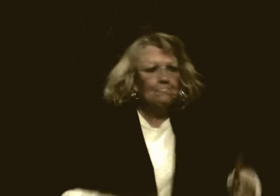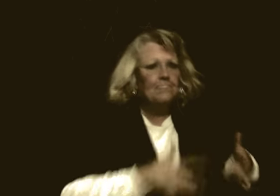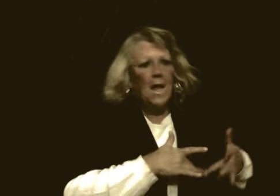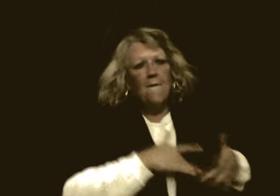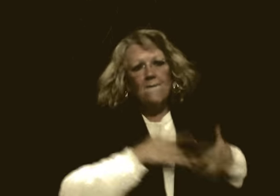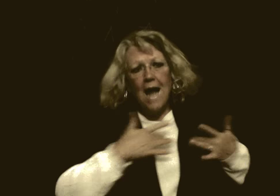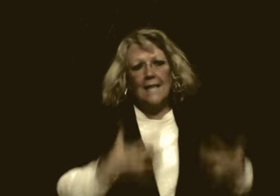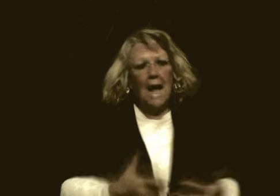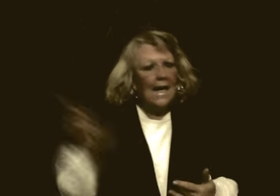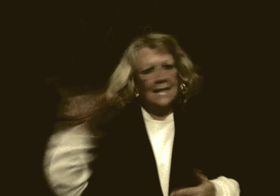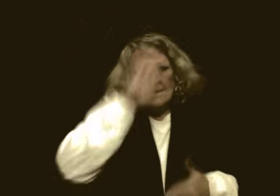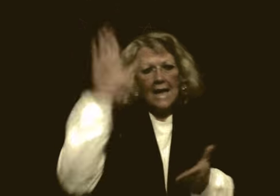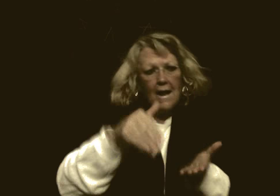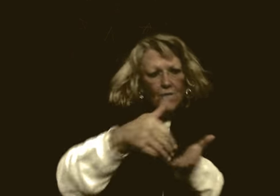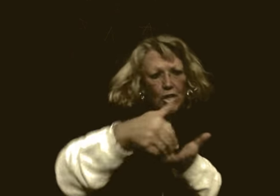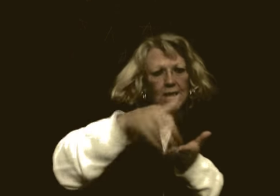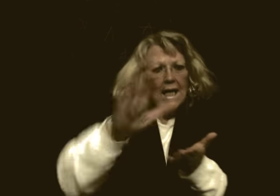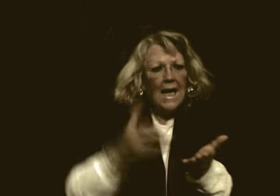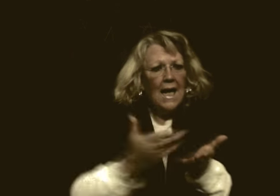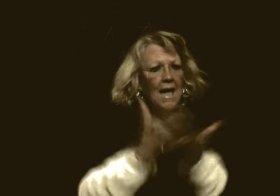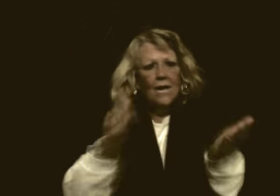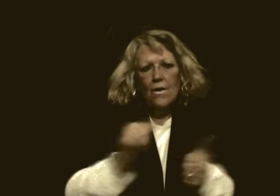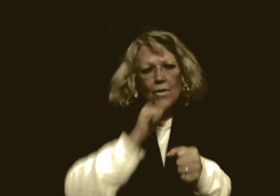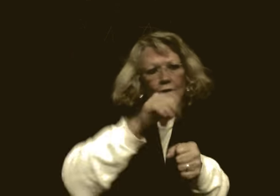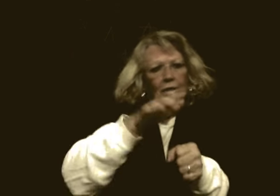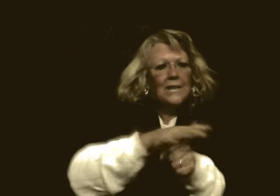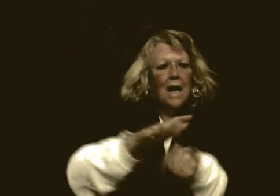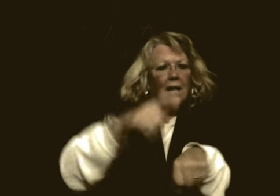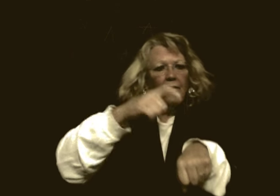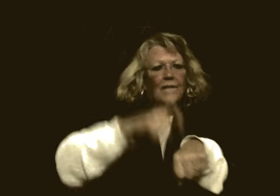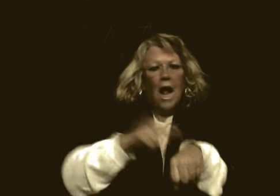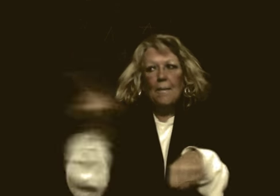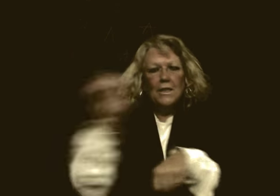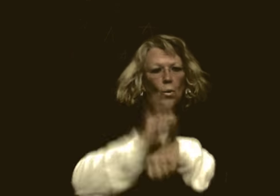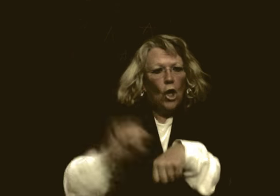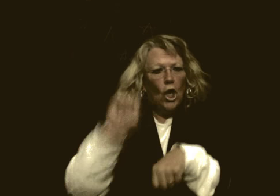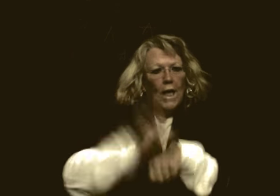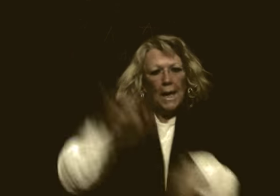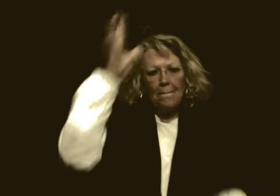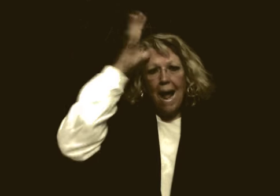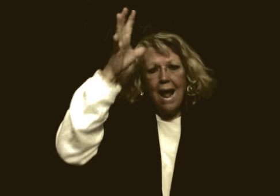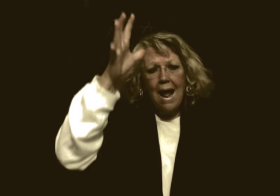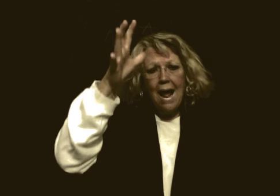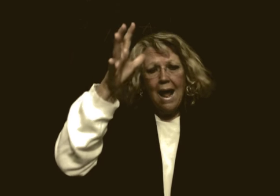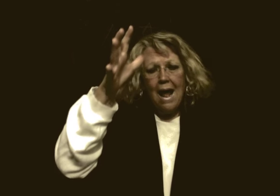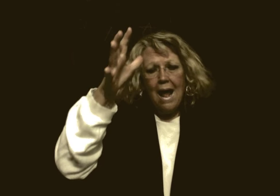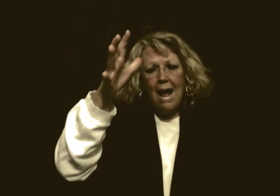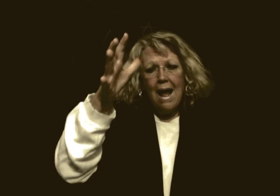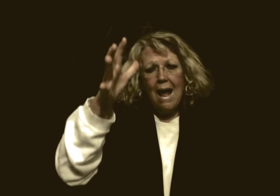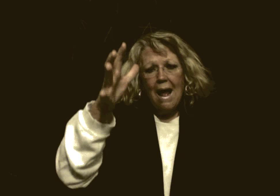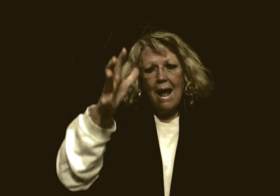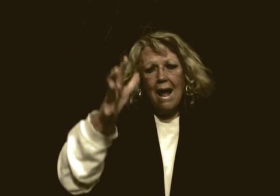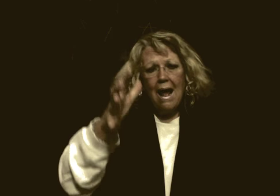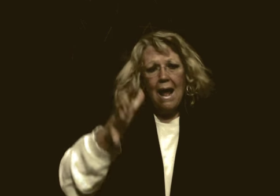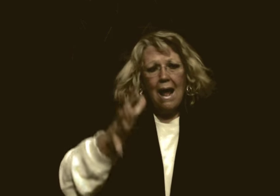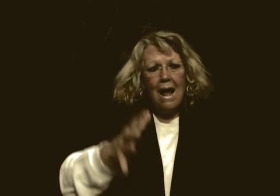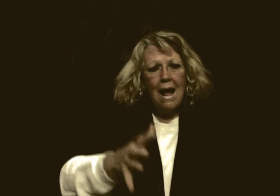How the time's in your state, and how the time's looking back